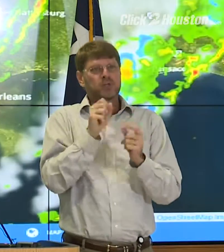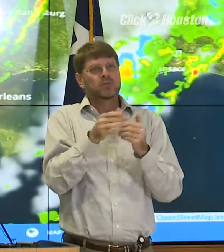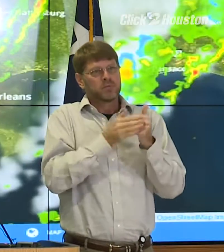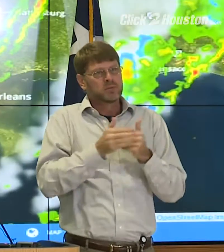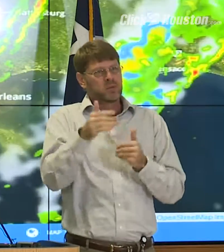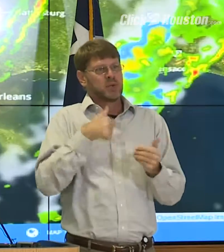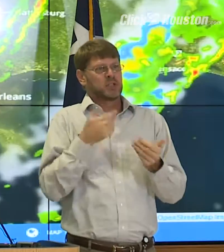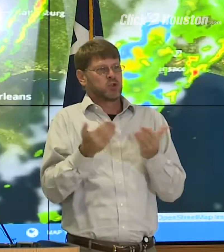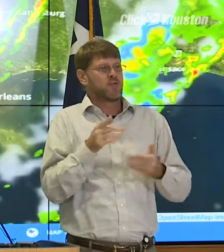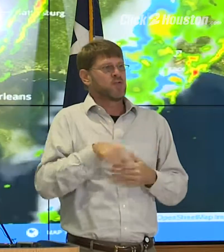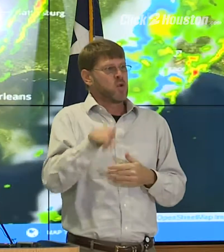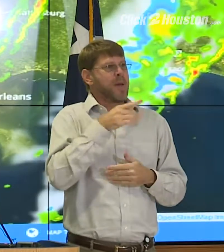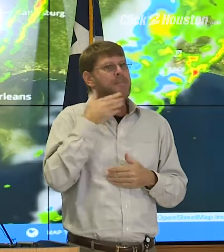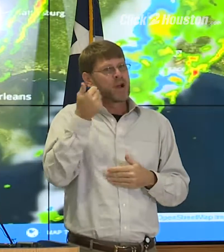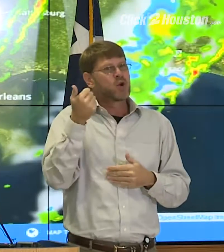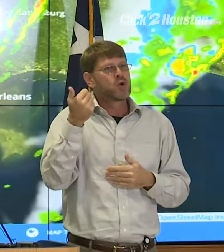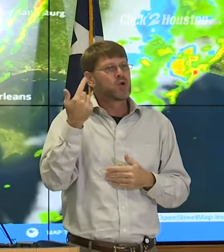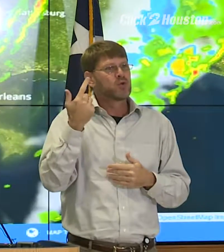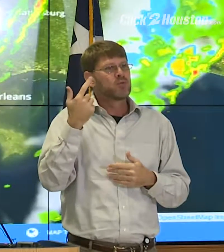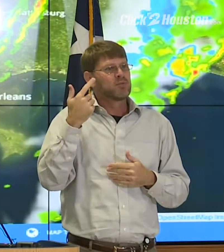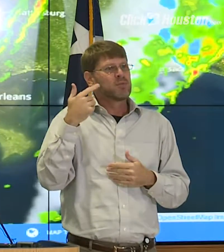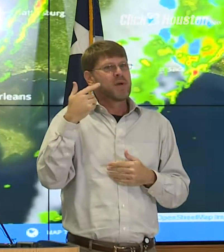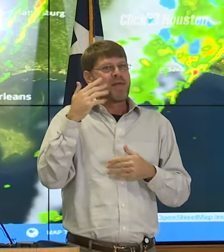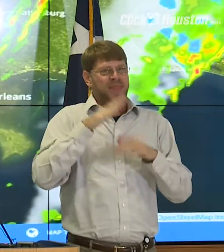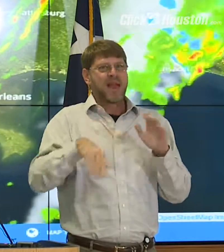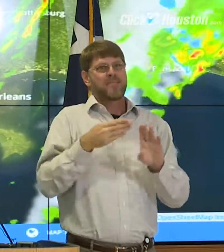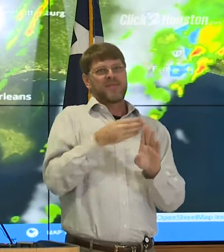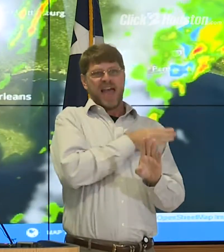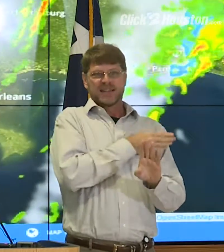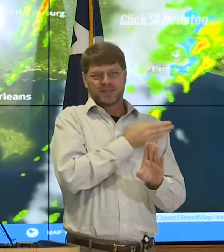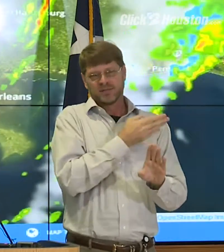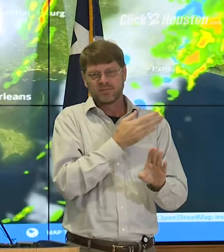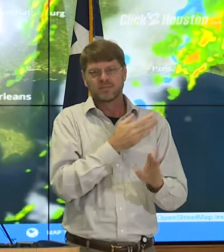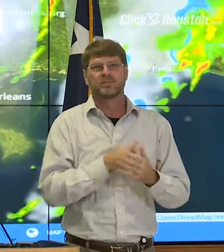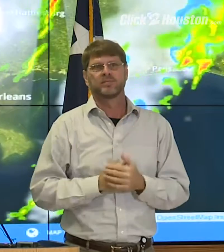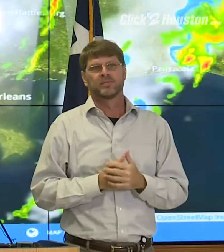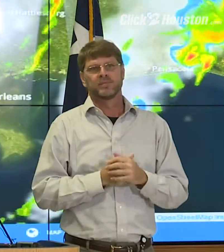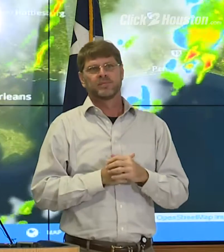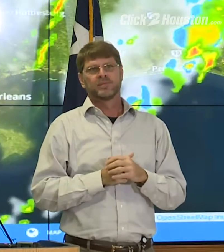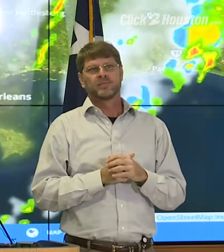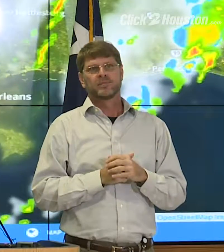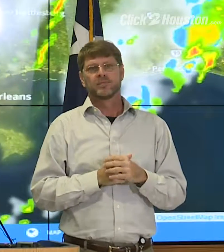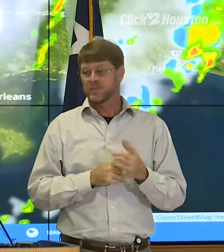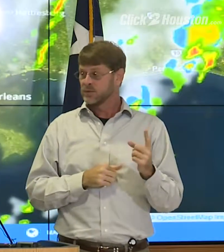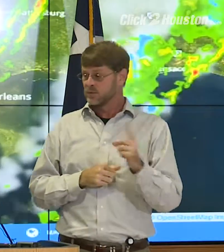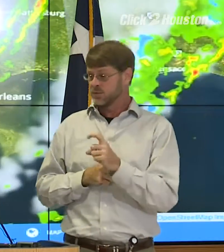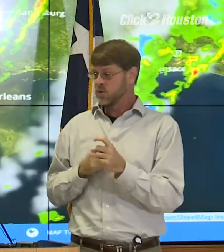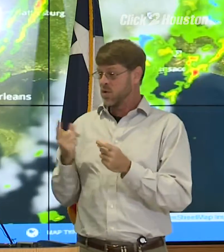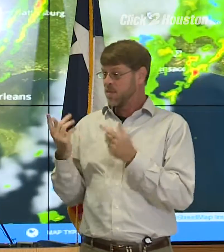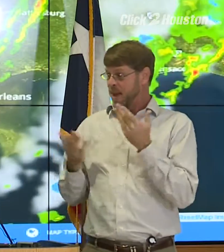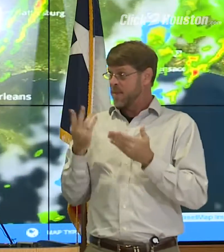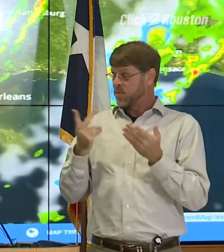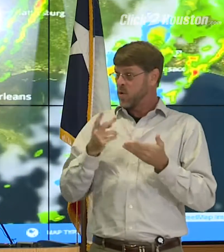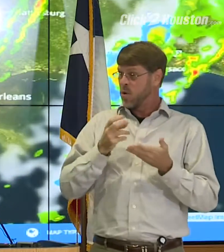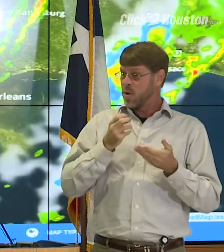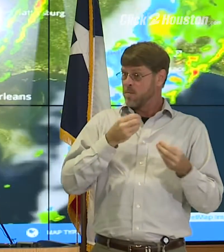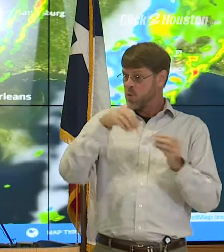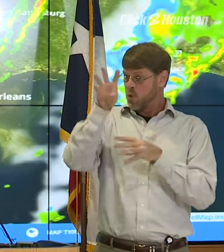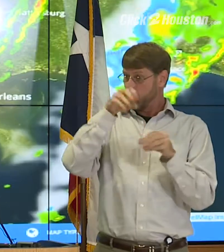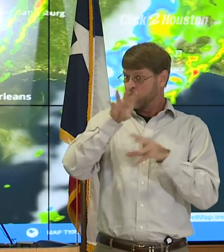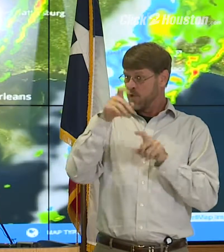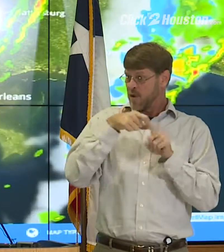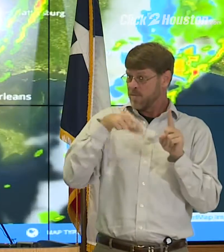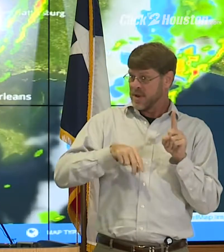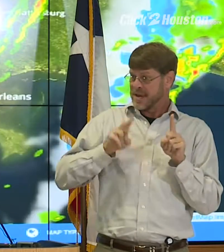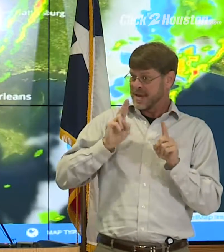serve you guys better than we have served people in the past or as well as we have served people in the past. So you may move people from this area